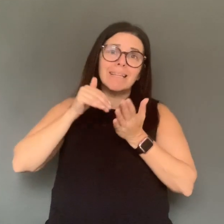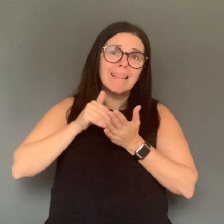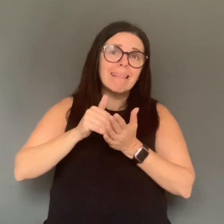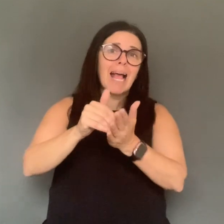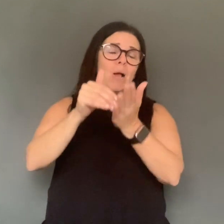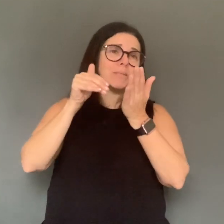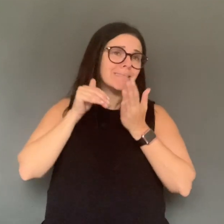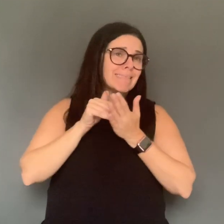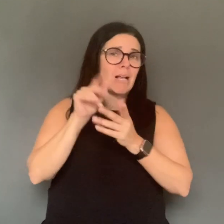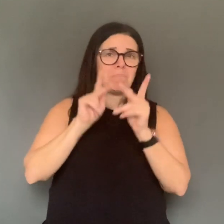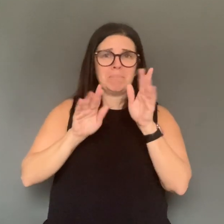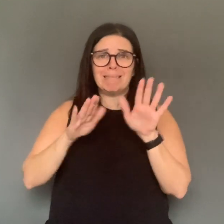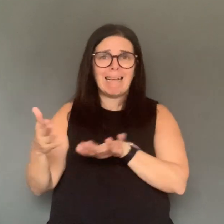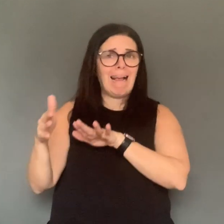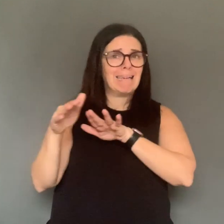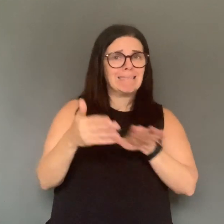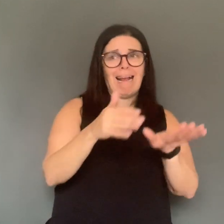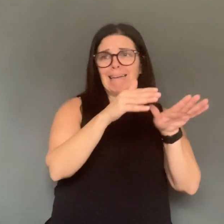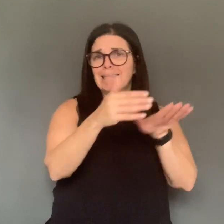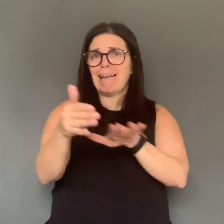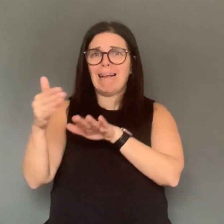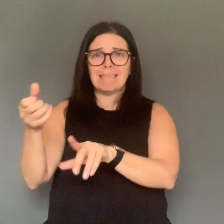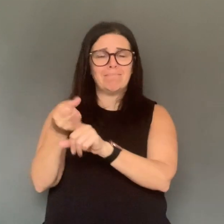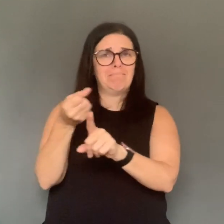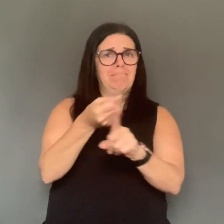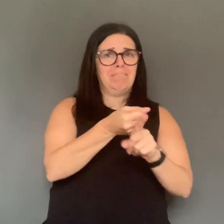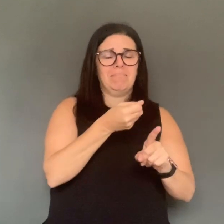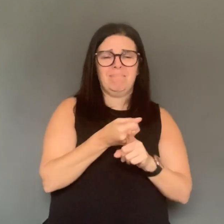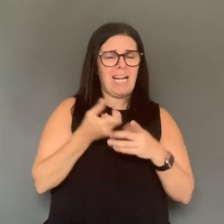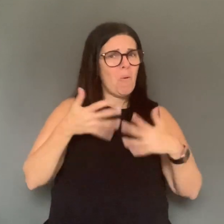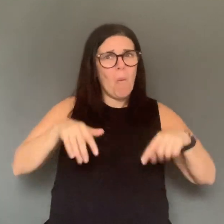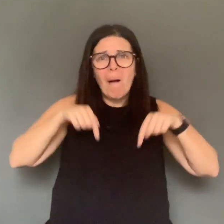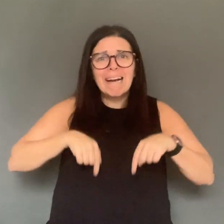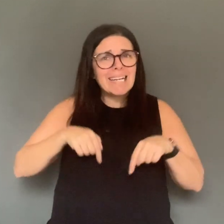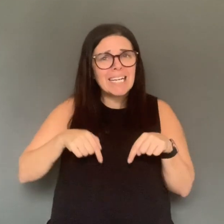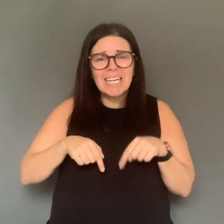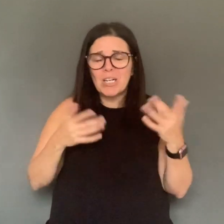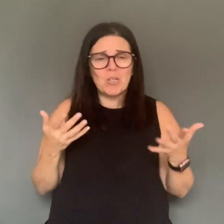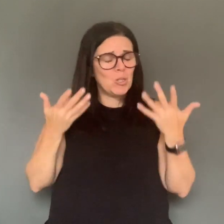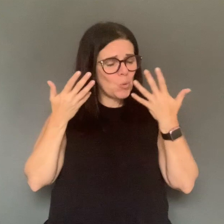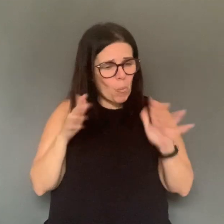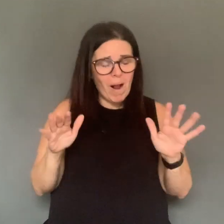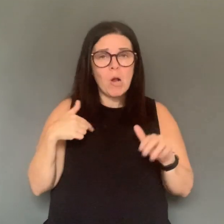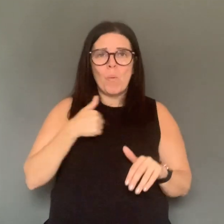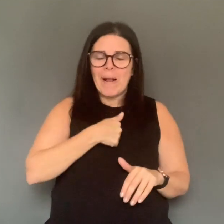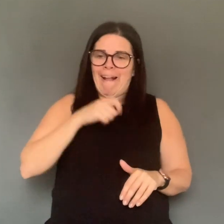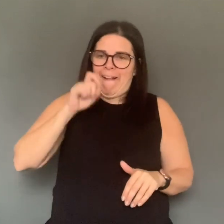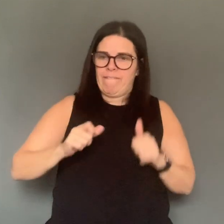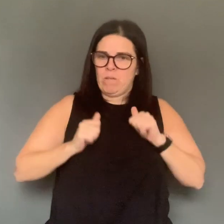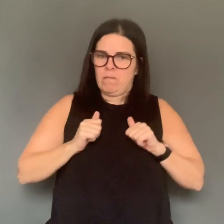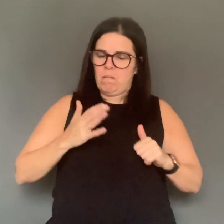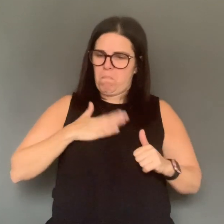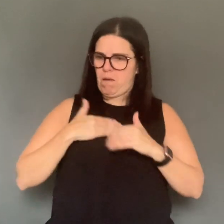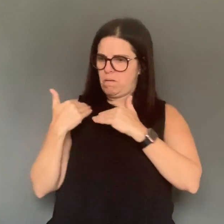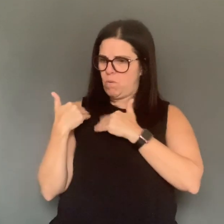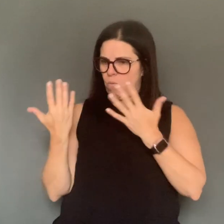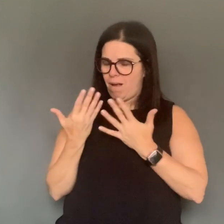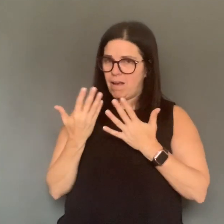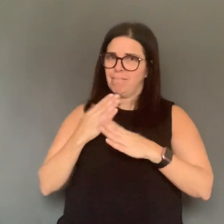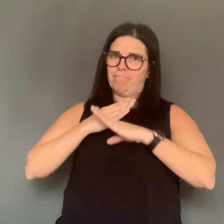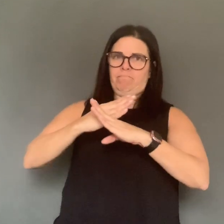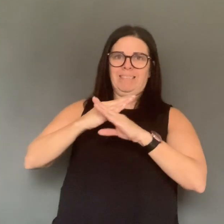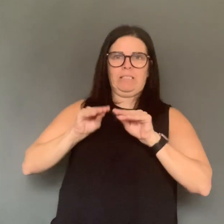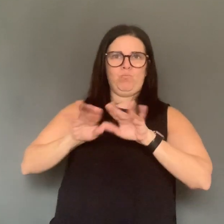Dr. Ahmed, the White House yesterday held a press conference with a remarkably grim tone.